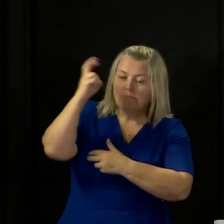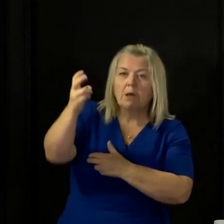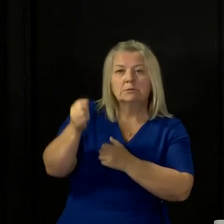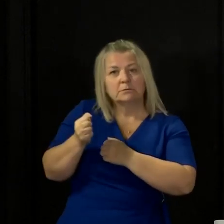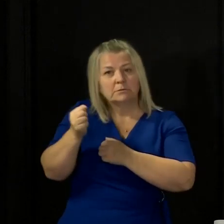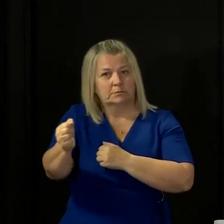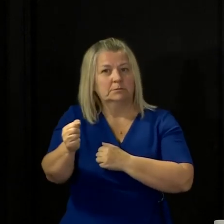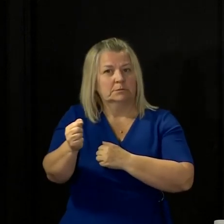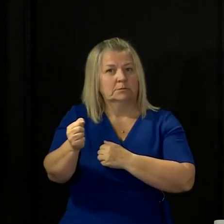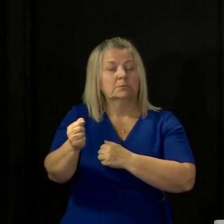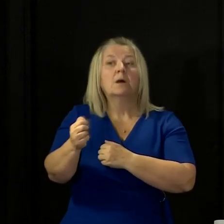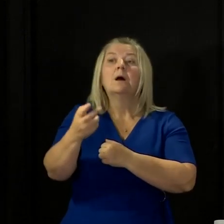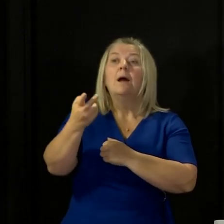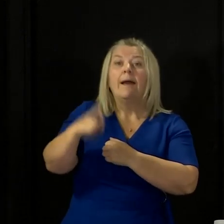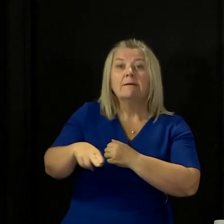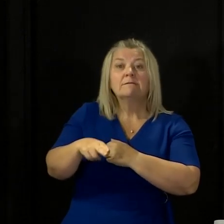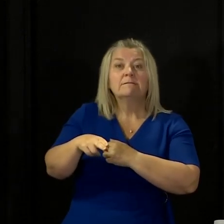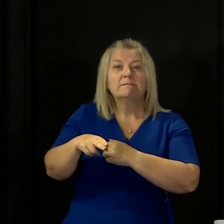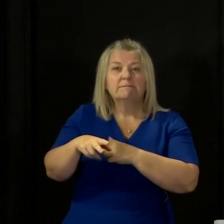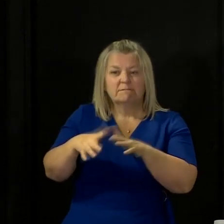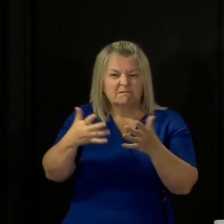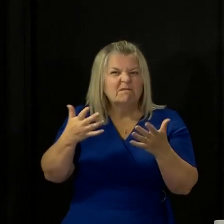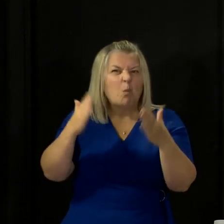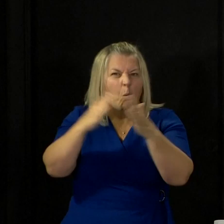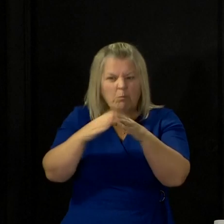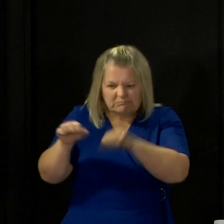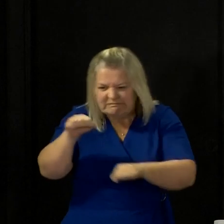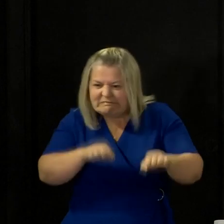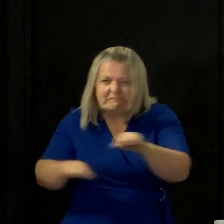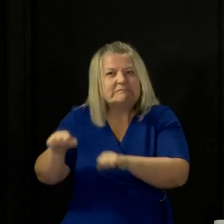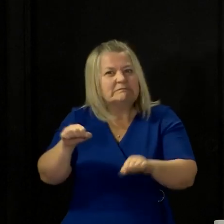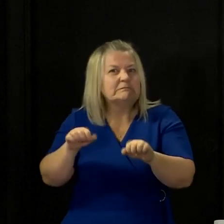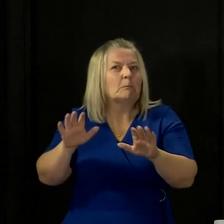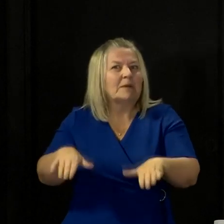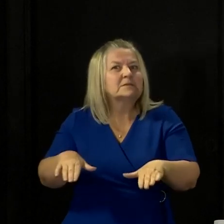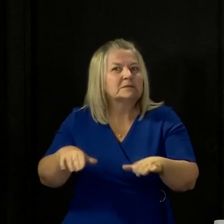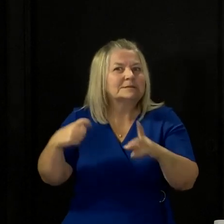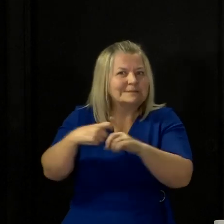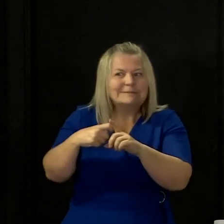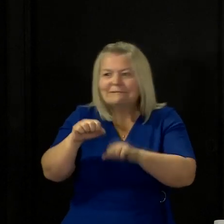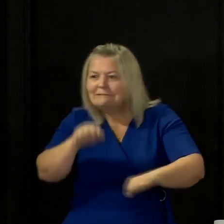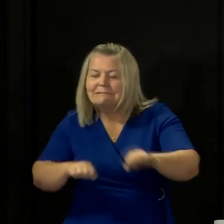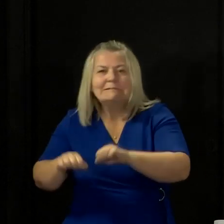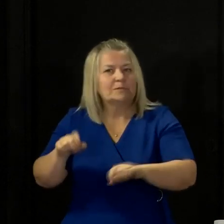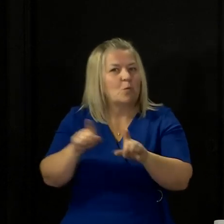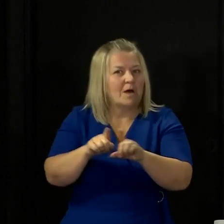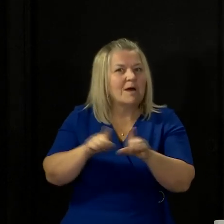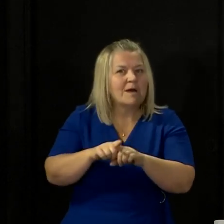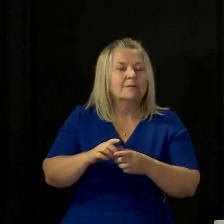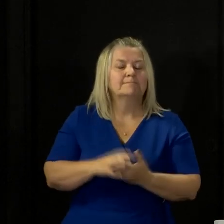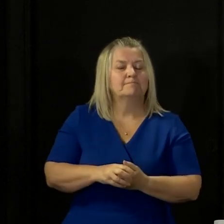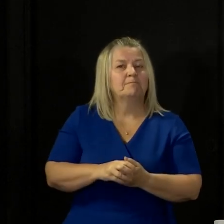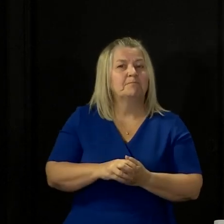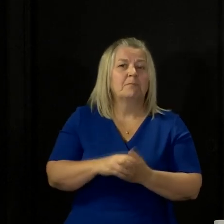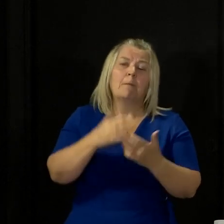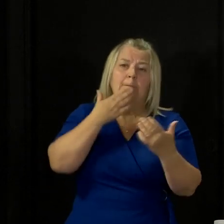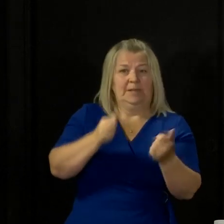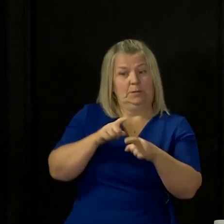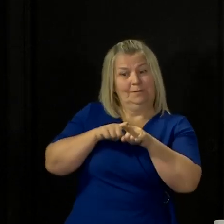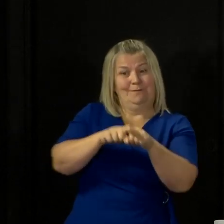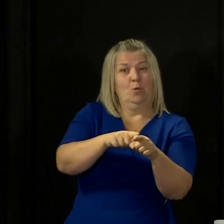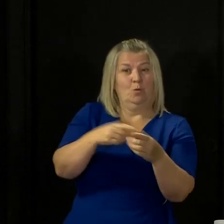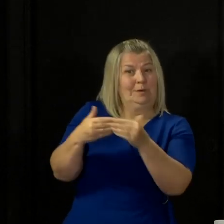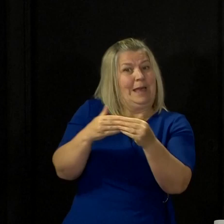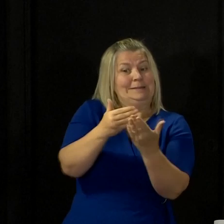any that you do touch. And of course, if you have symptoms of COVID-19, you must get tested and follow the advice on self-isolation.